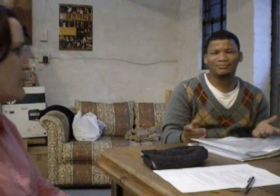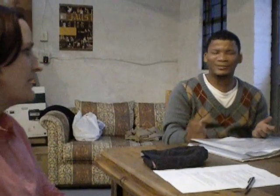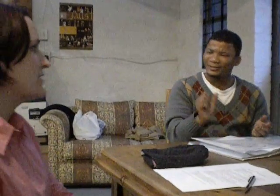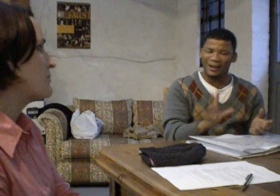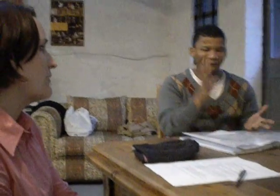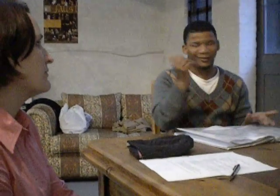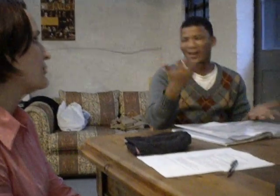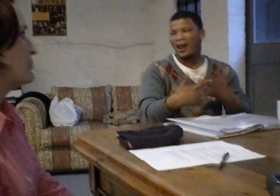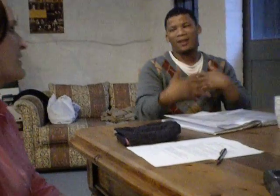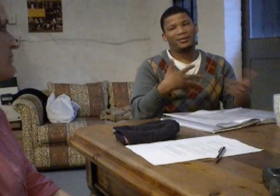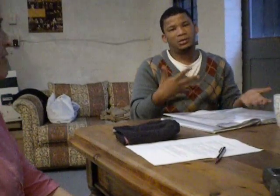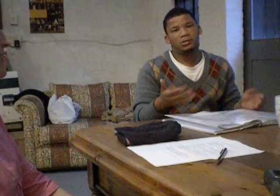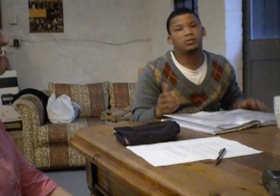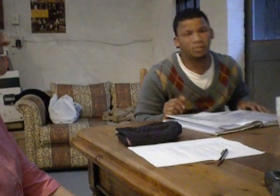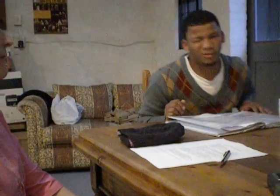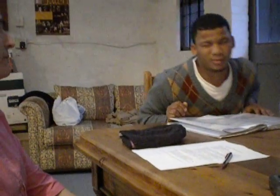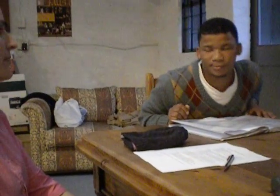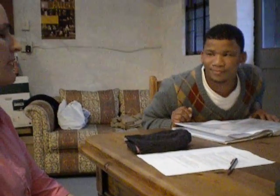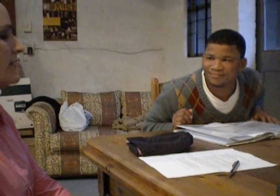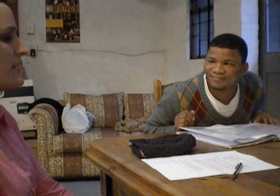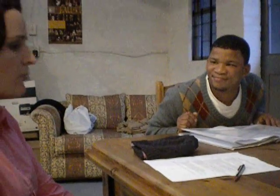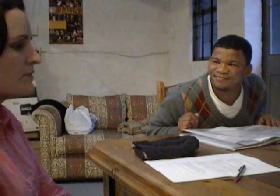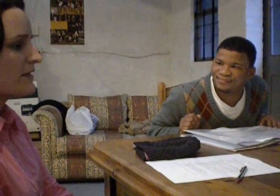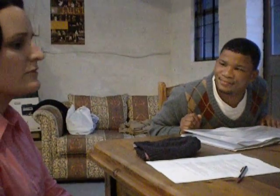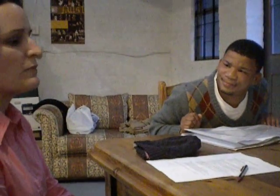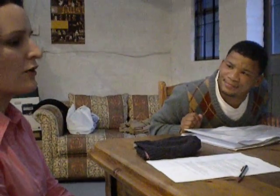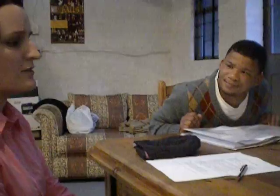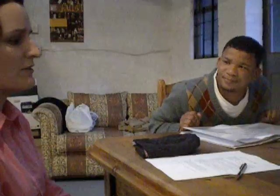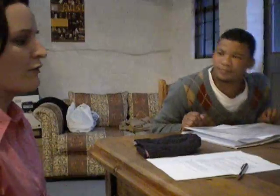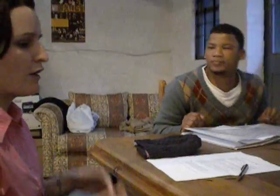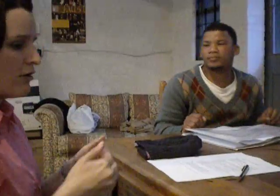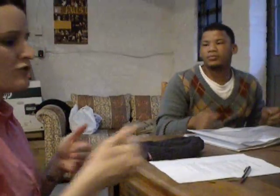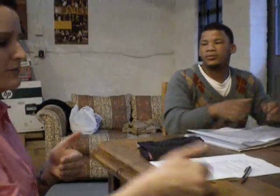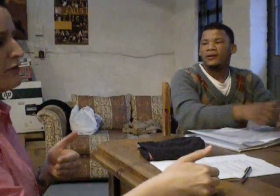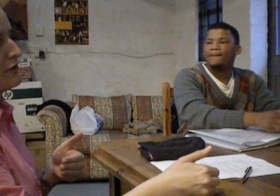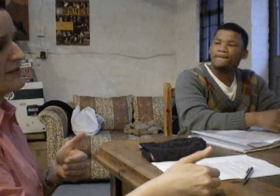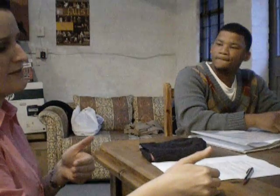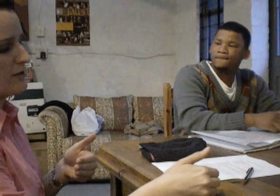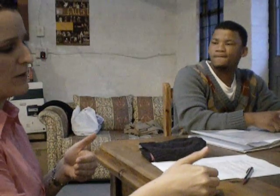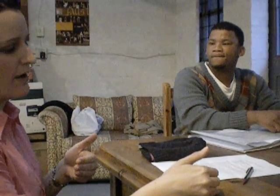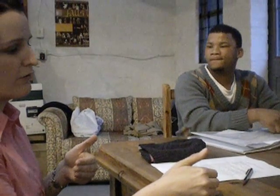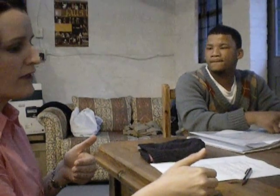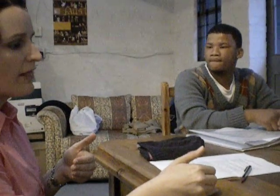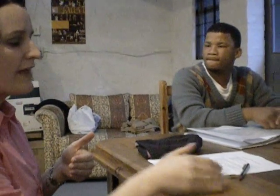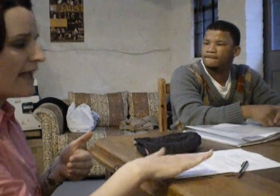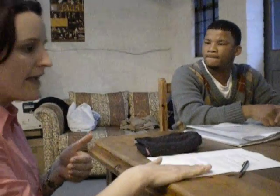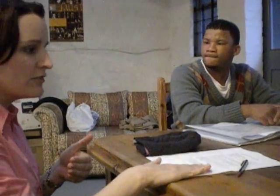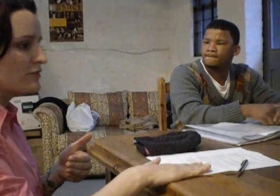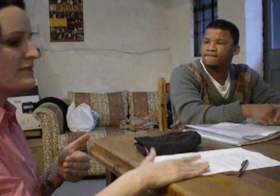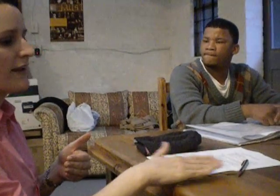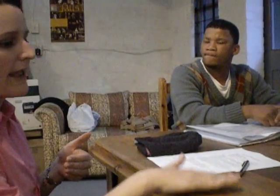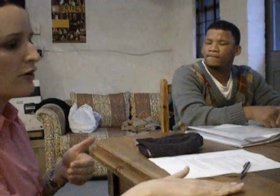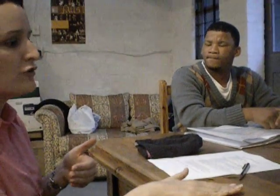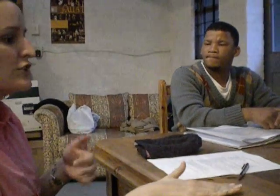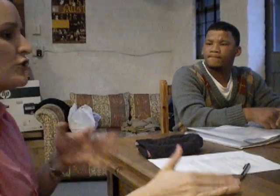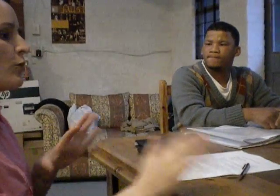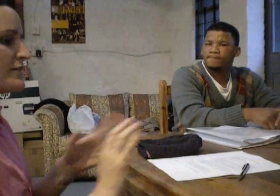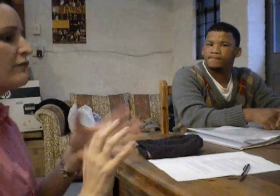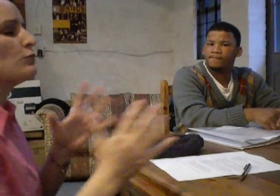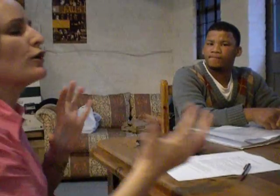Germany as well we would experience some obstacles because of the cultural differences that we have. They can do this, they cannot do this. So you almost have to